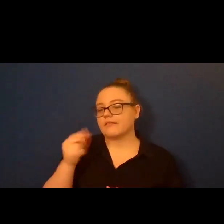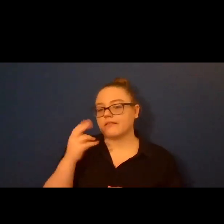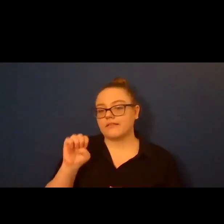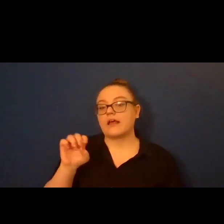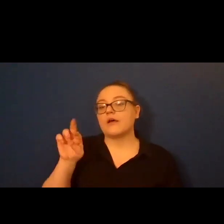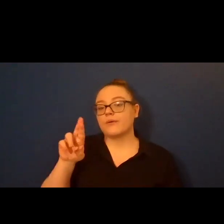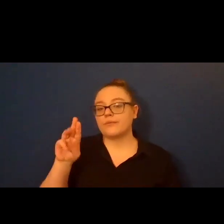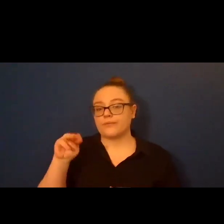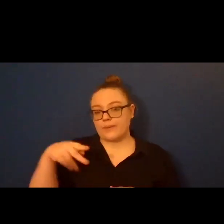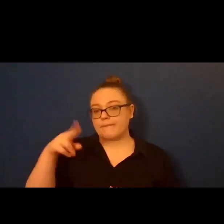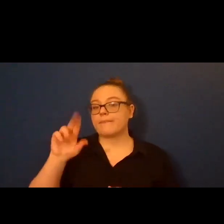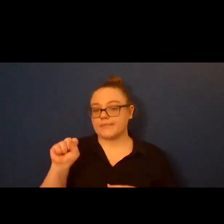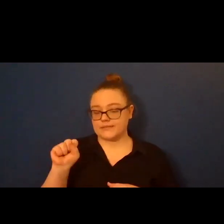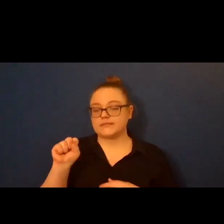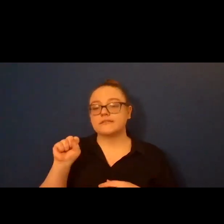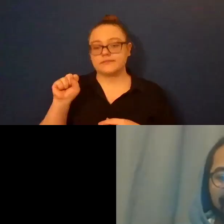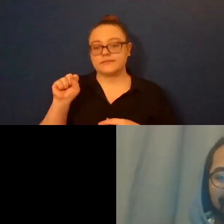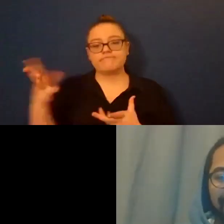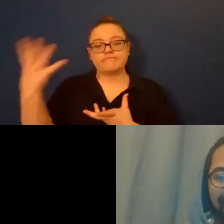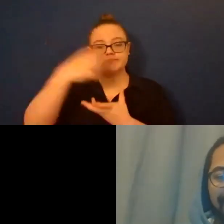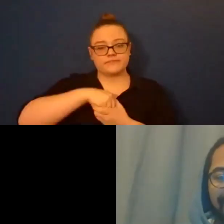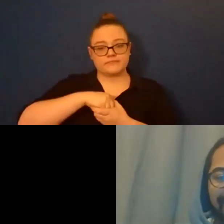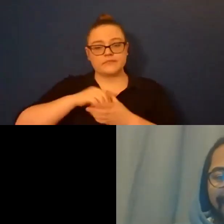Courtney, I'm going to shut up now and let you talk.